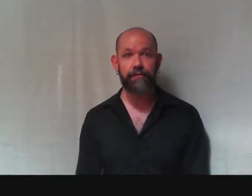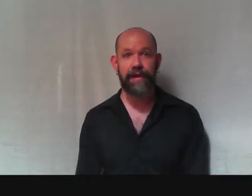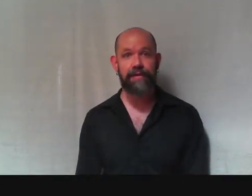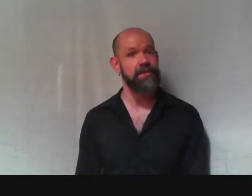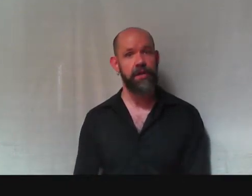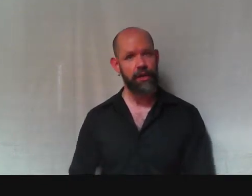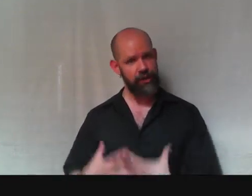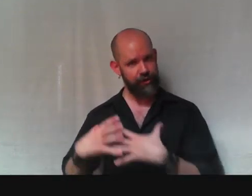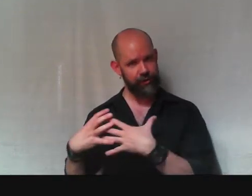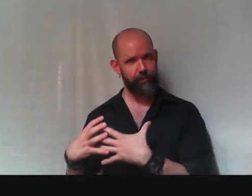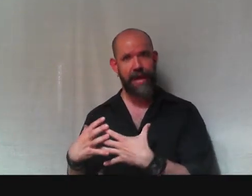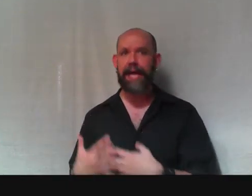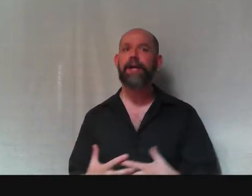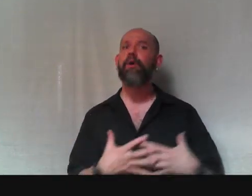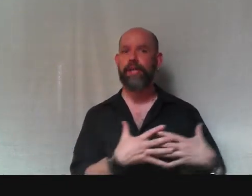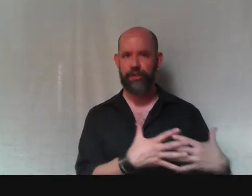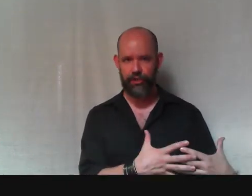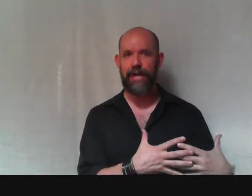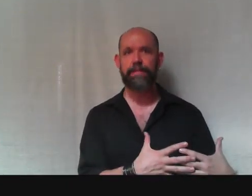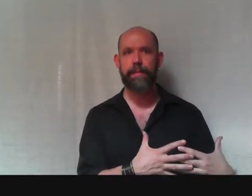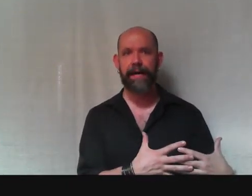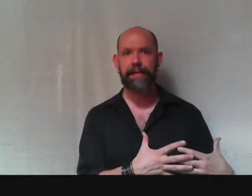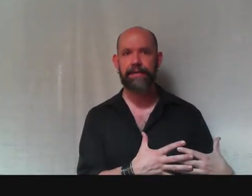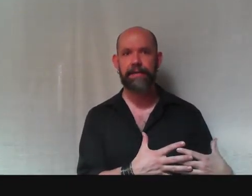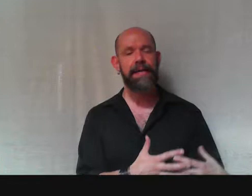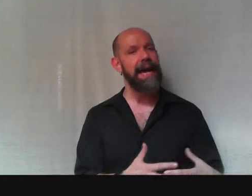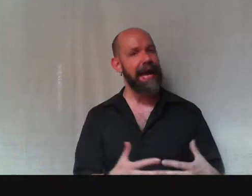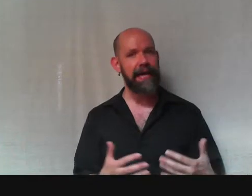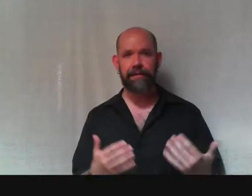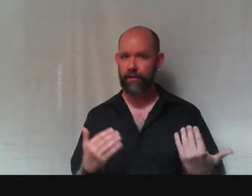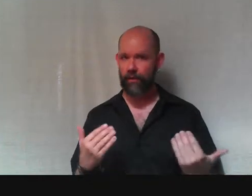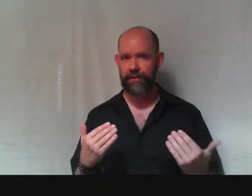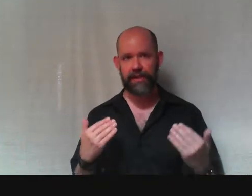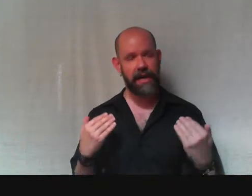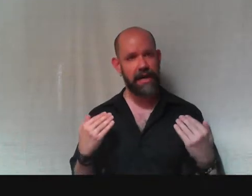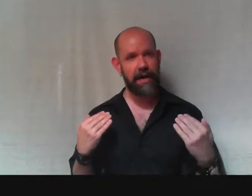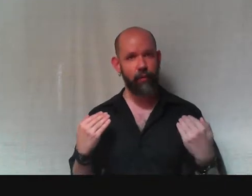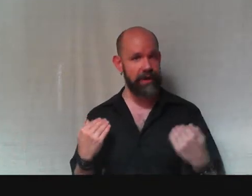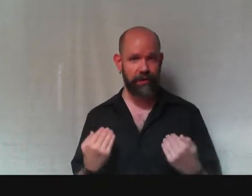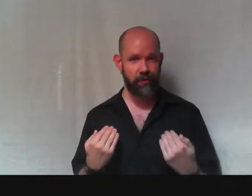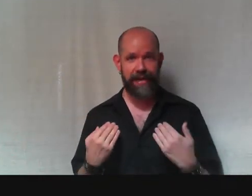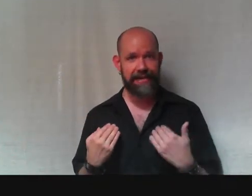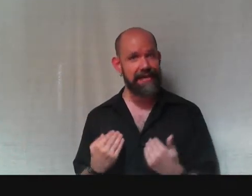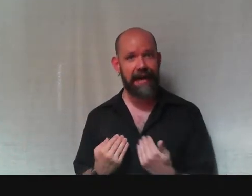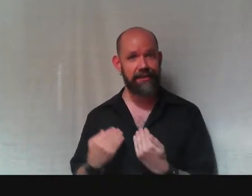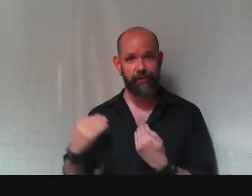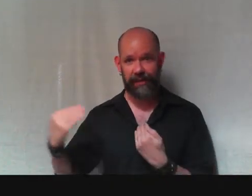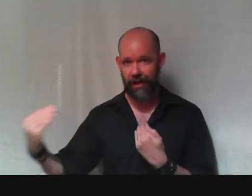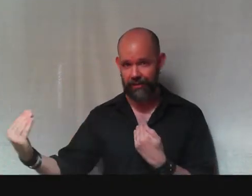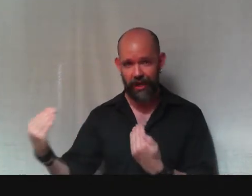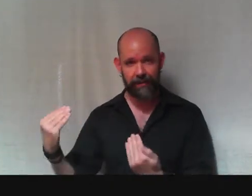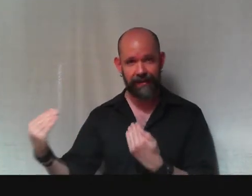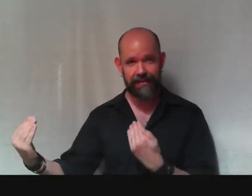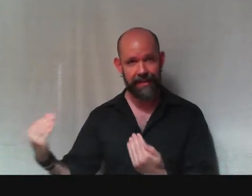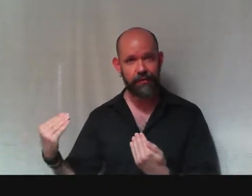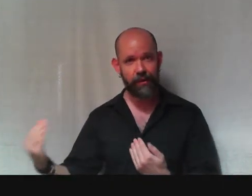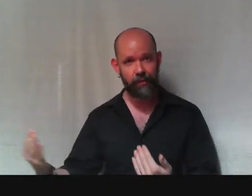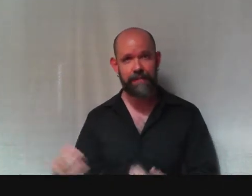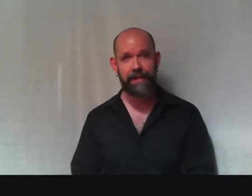friends. You just brag or you shut up about it. And, of course, we are trained not to really talk about these things with women.